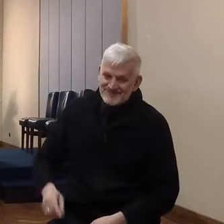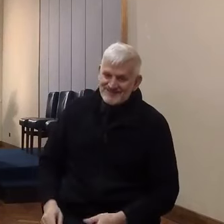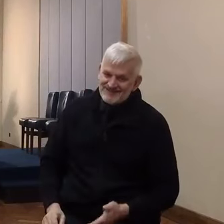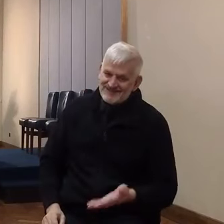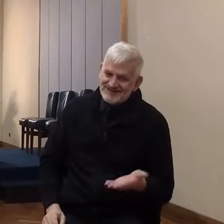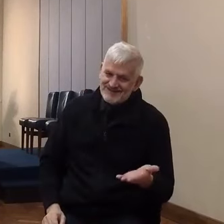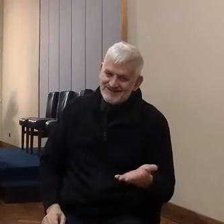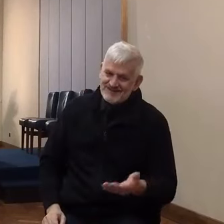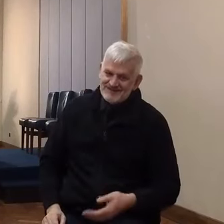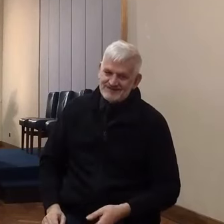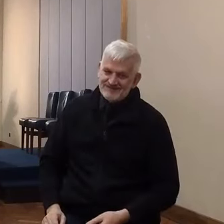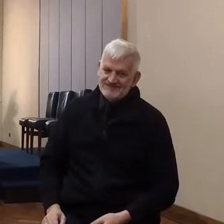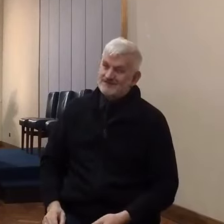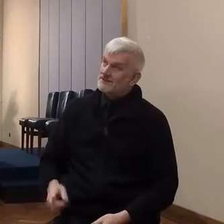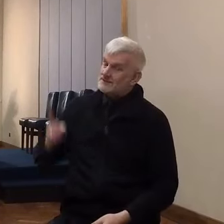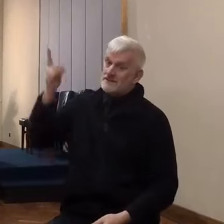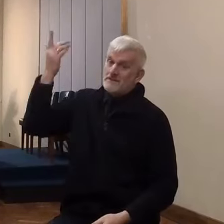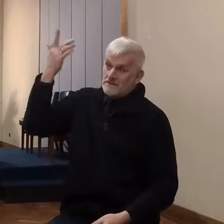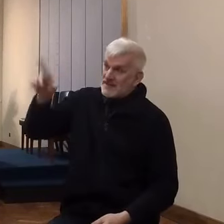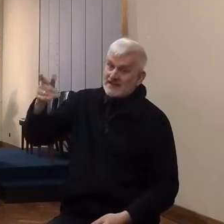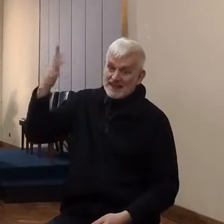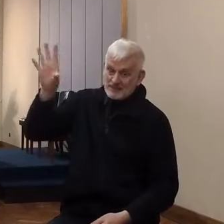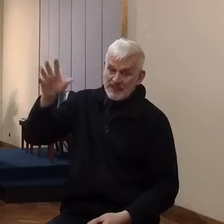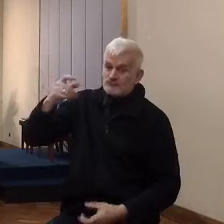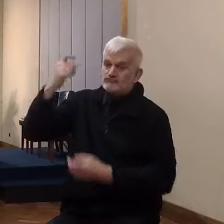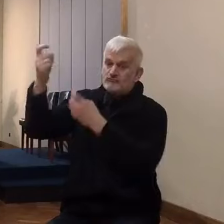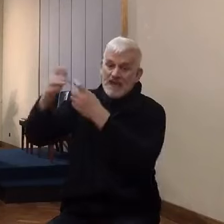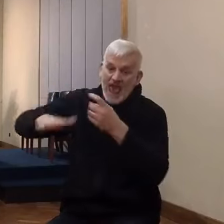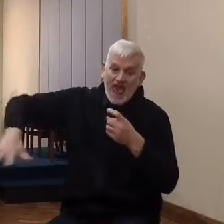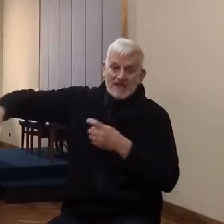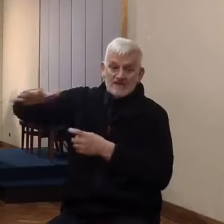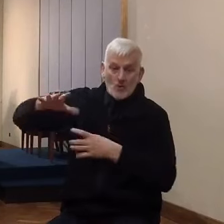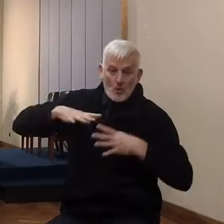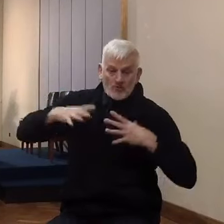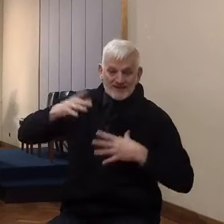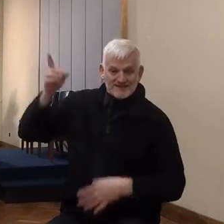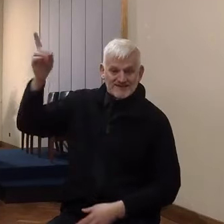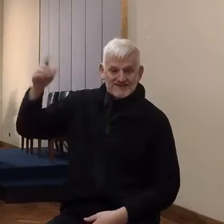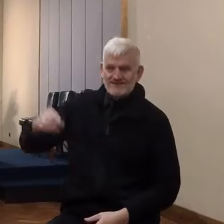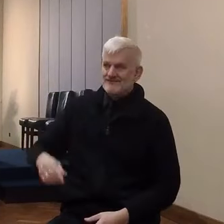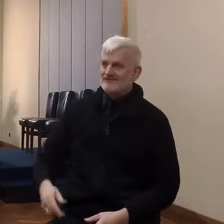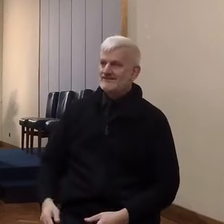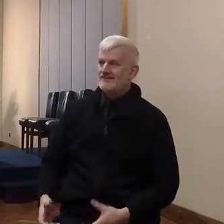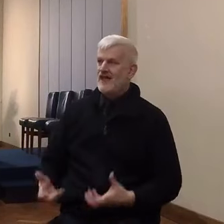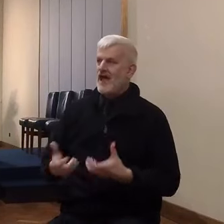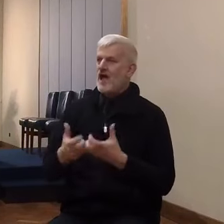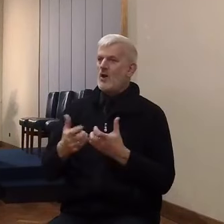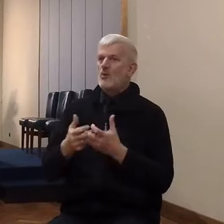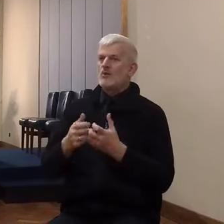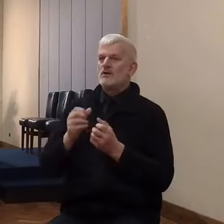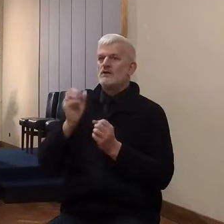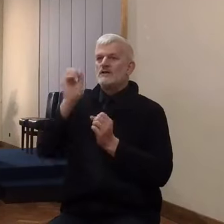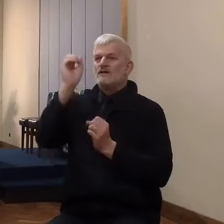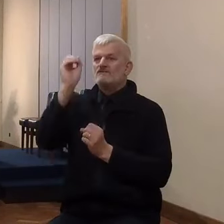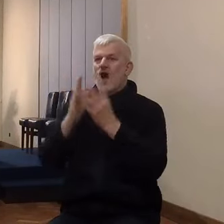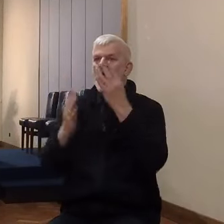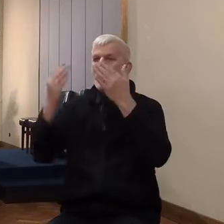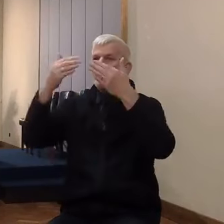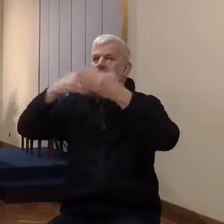search you out of place, to put your tents, in fire by night, to show you by what way you should go, and in a